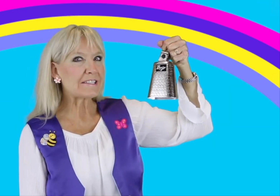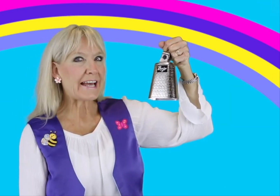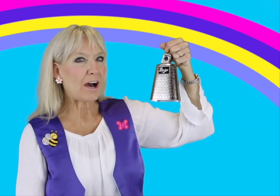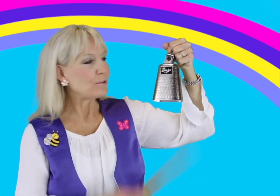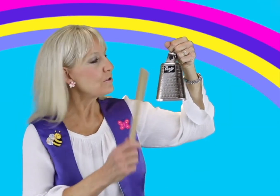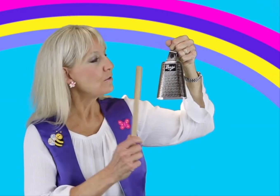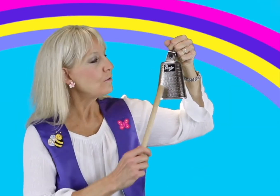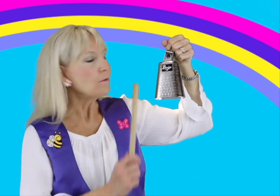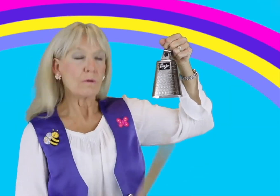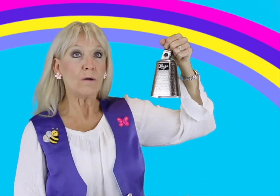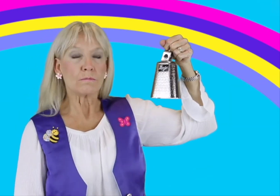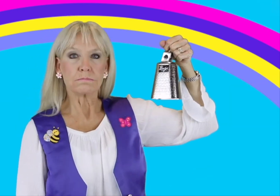sounds! Oh!